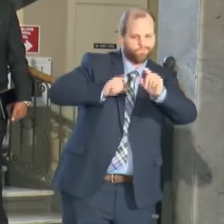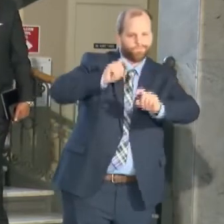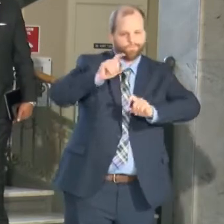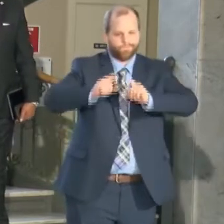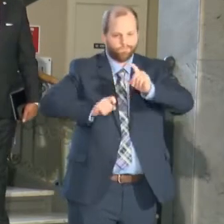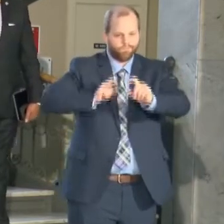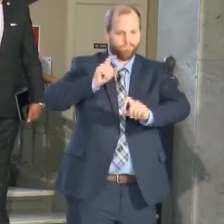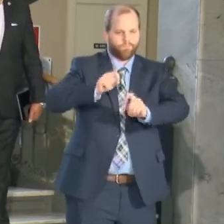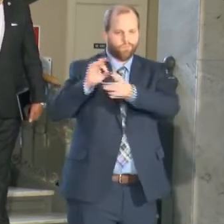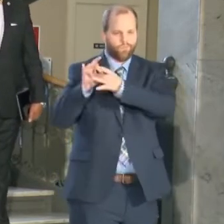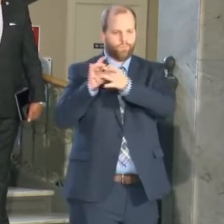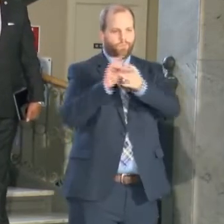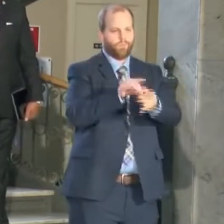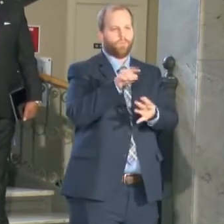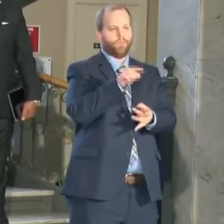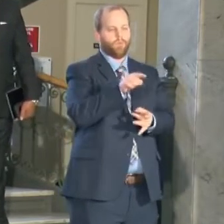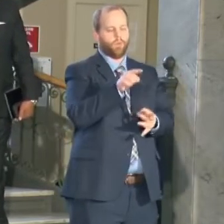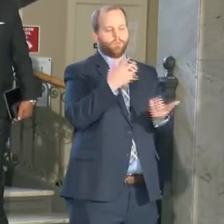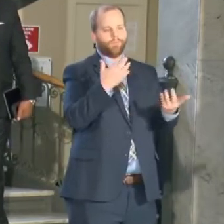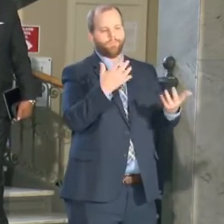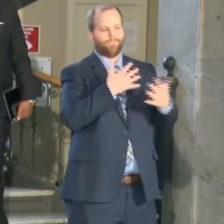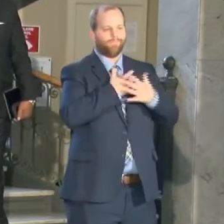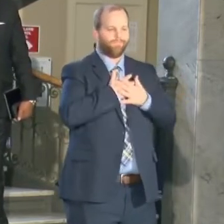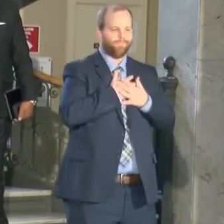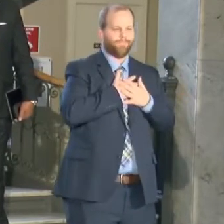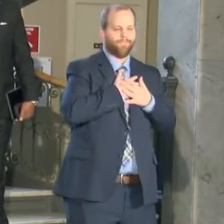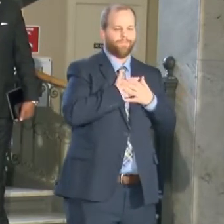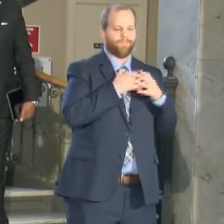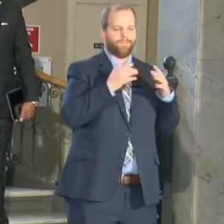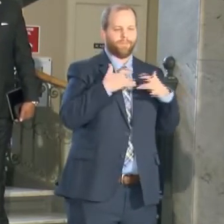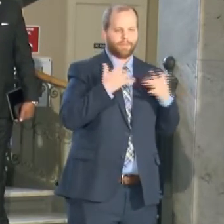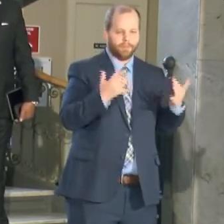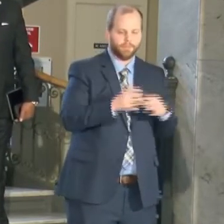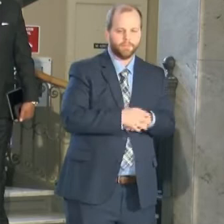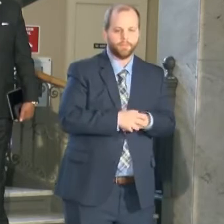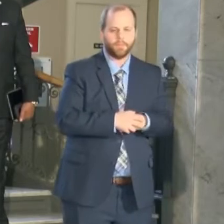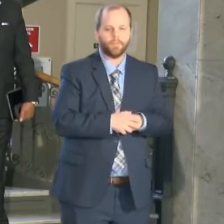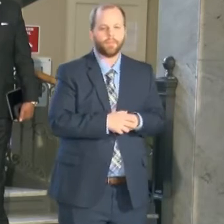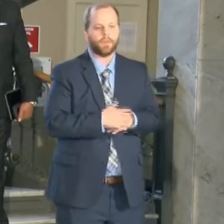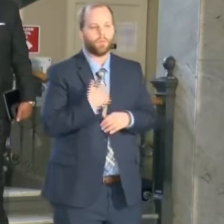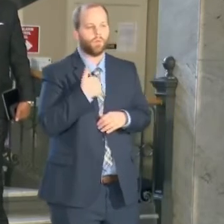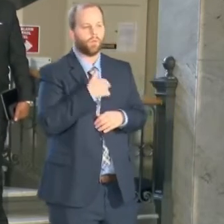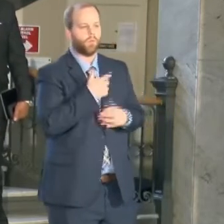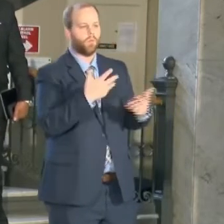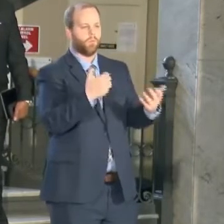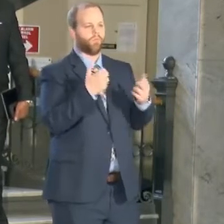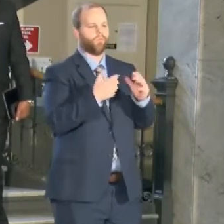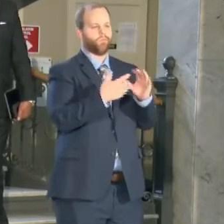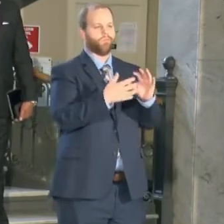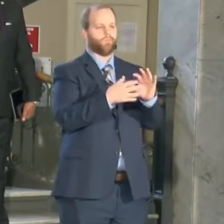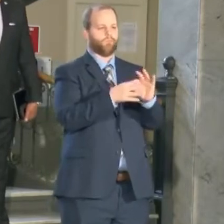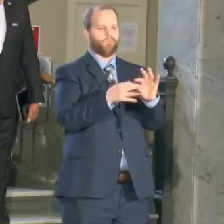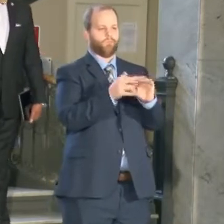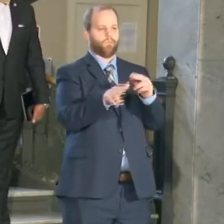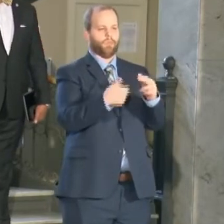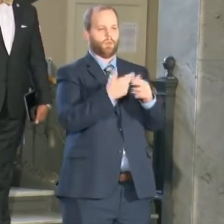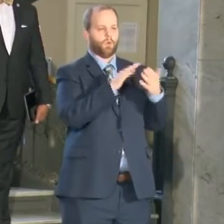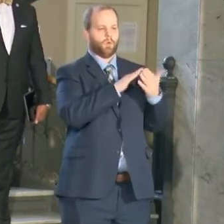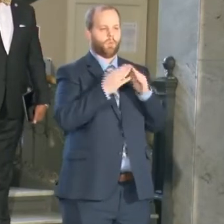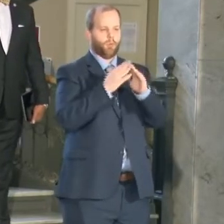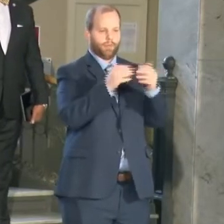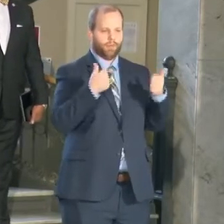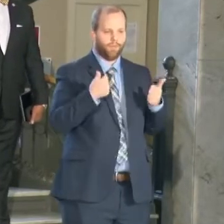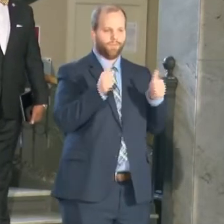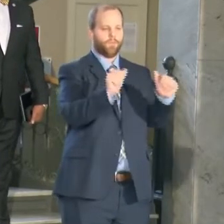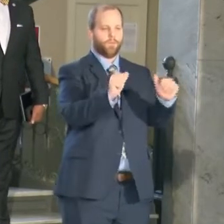tragedies. Also, I want to kind of touch on just about our community efforts. We have participated